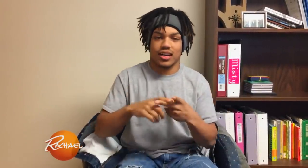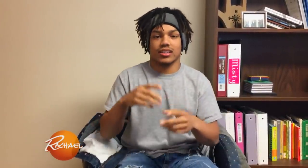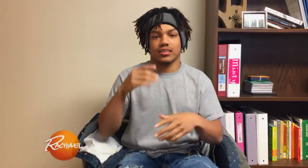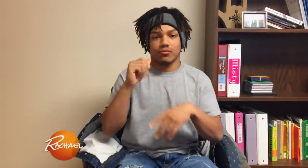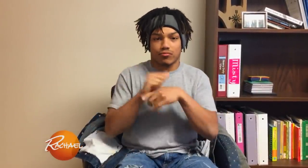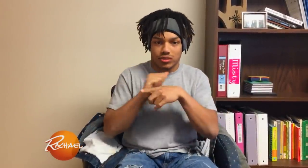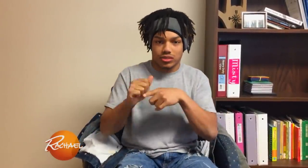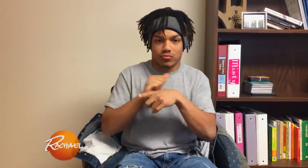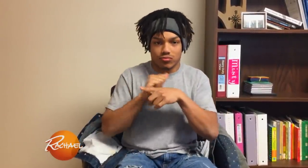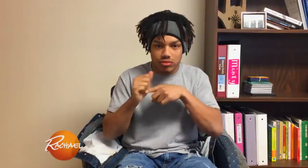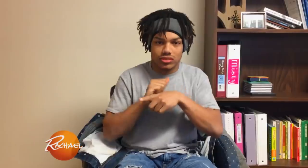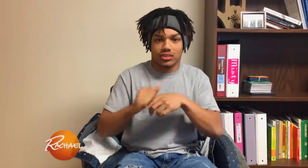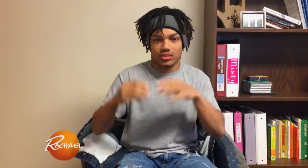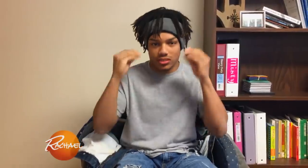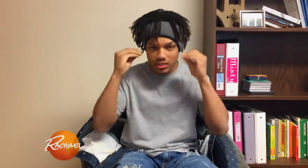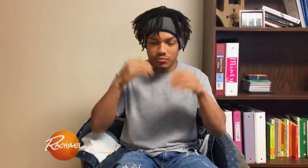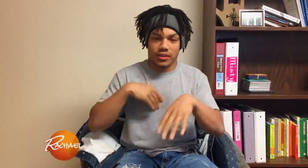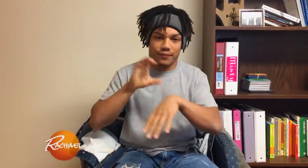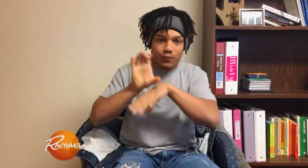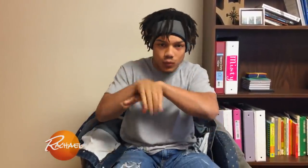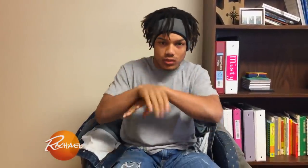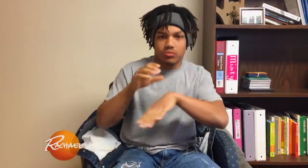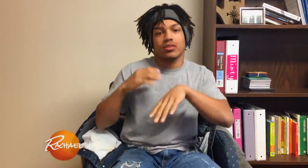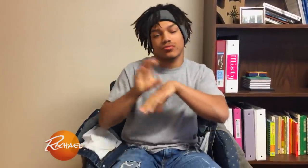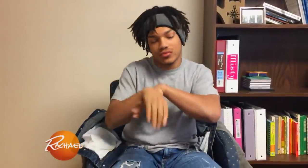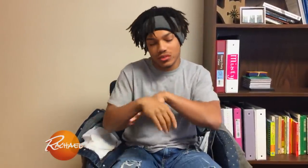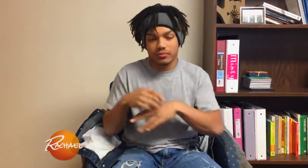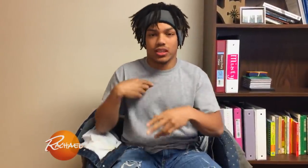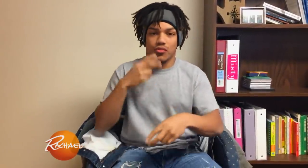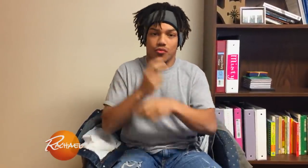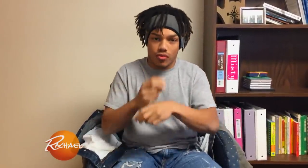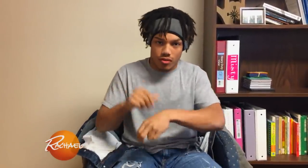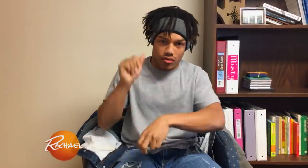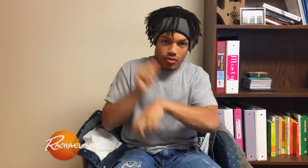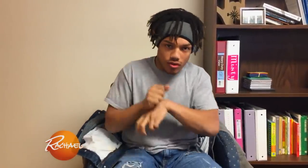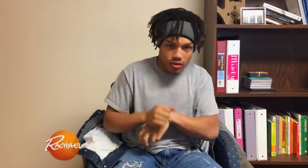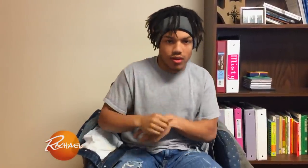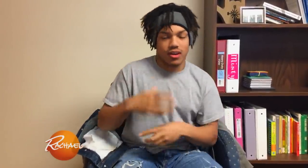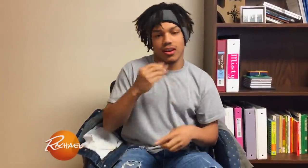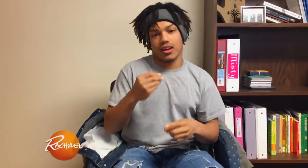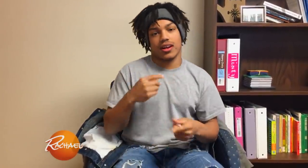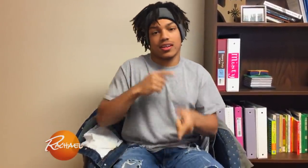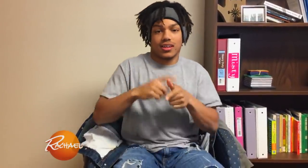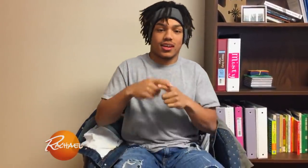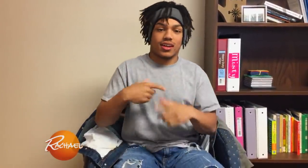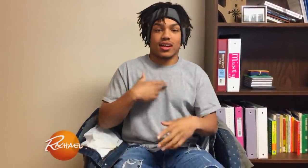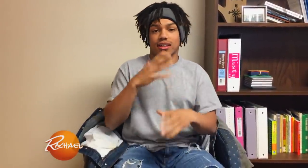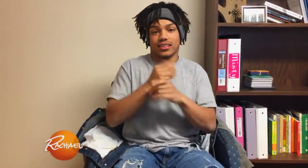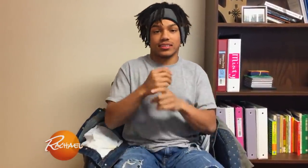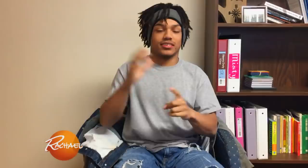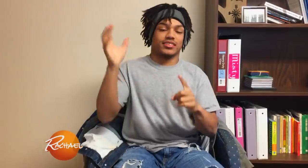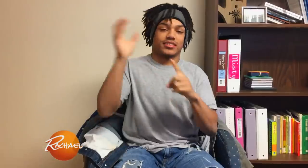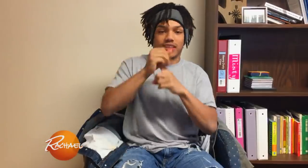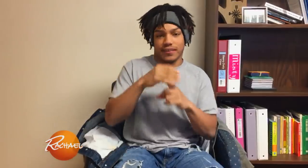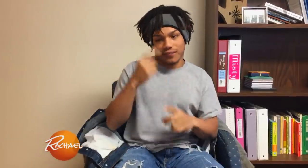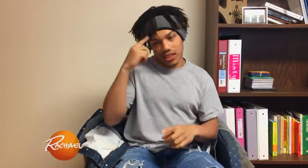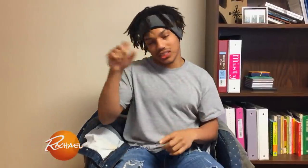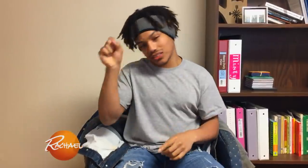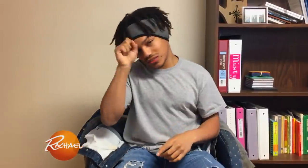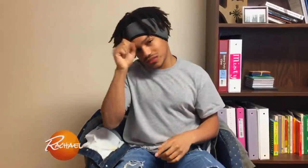Thank you for making us practice, teaching us to work really hard and we won the championship for you.